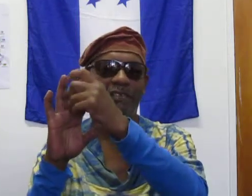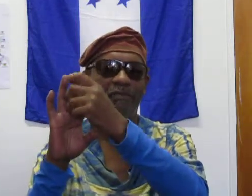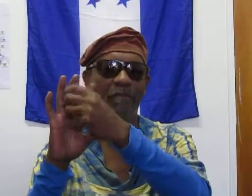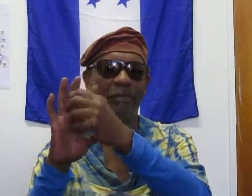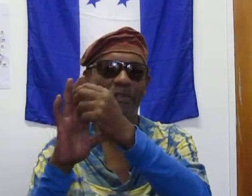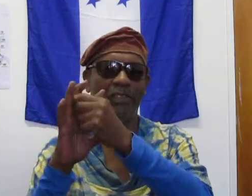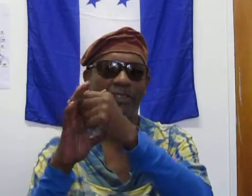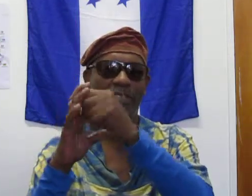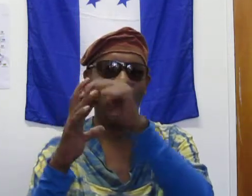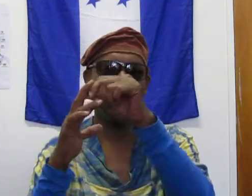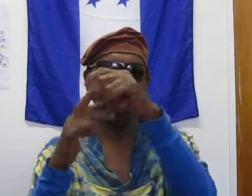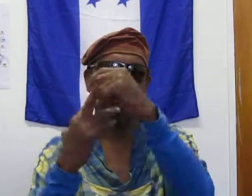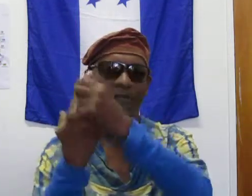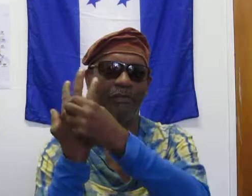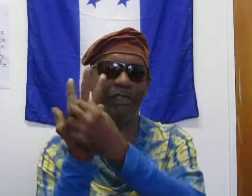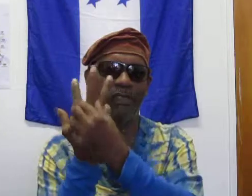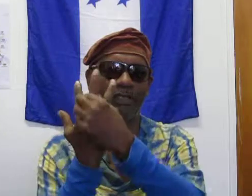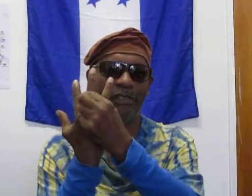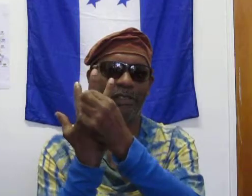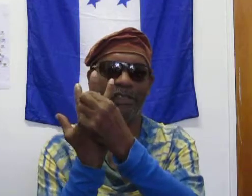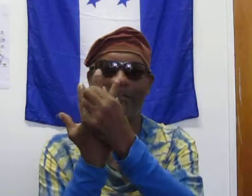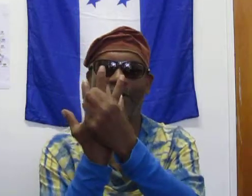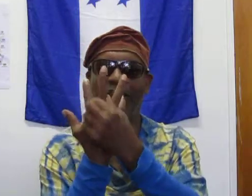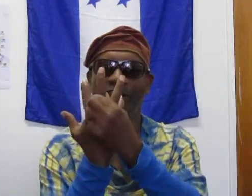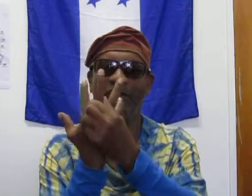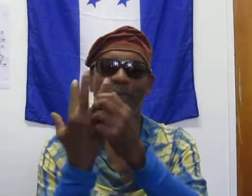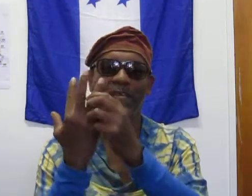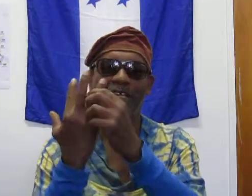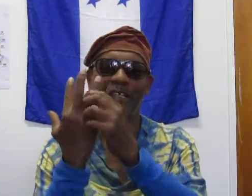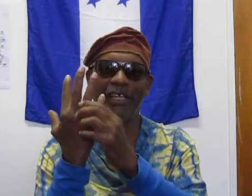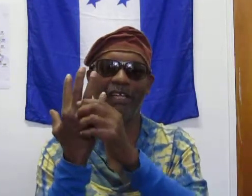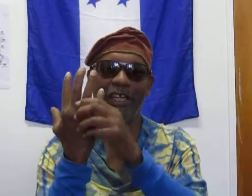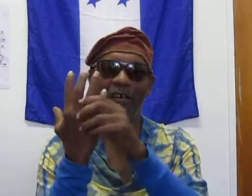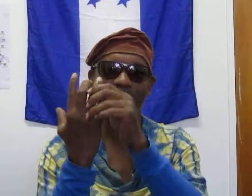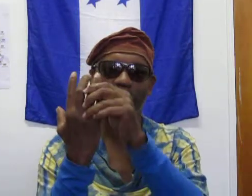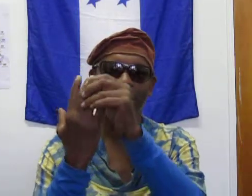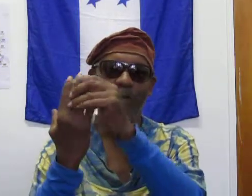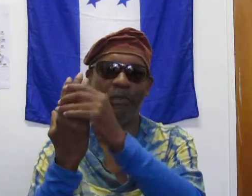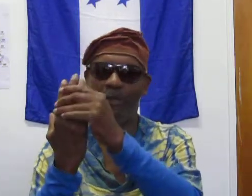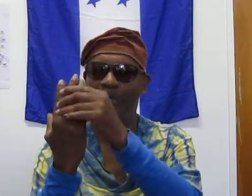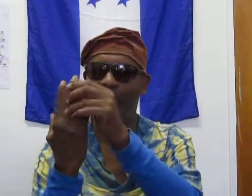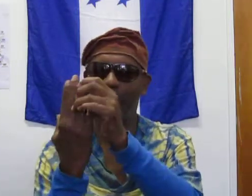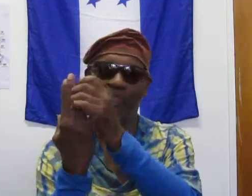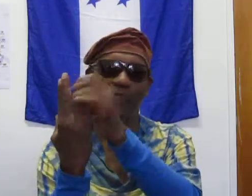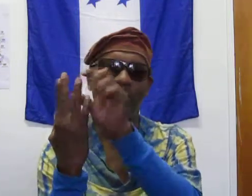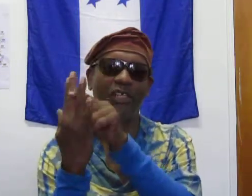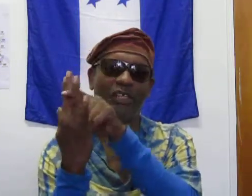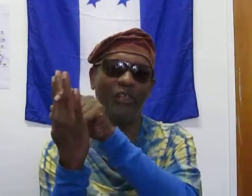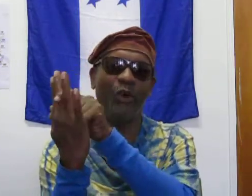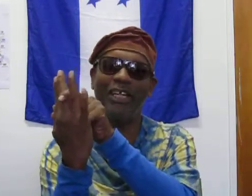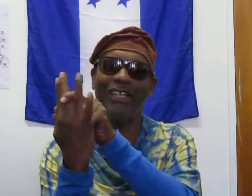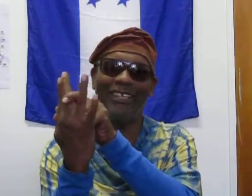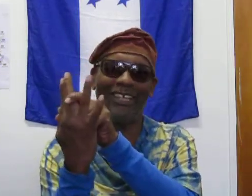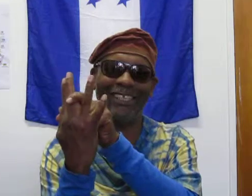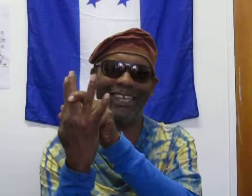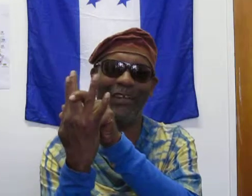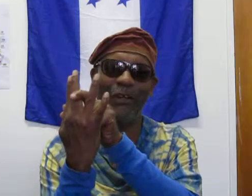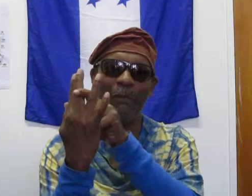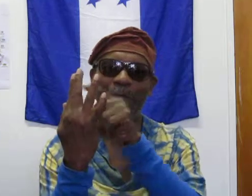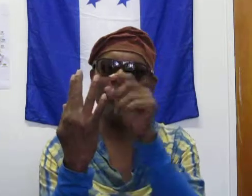people, instead of, you know, giving us the, the, thing, you know what I mean, they can now, you know, help them, you know, get, join, join, like that, then,